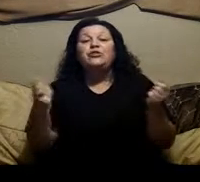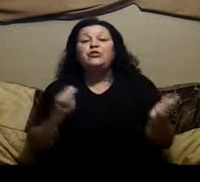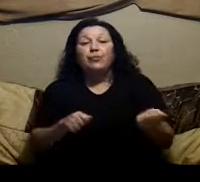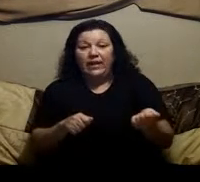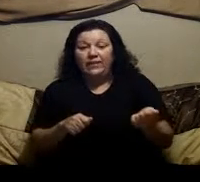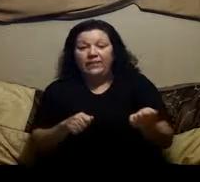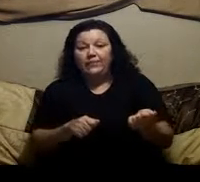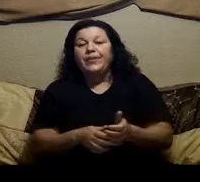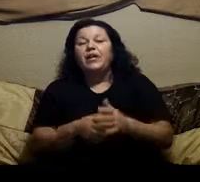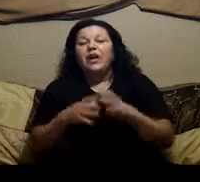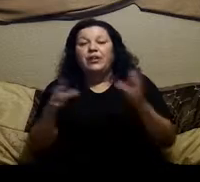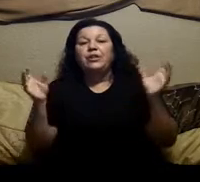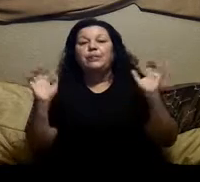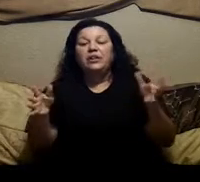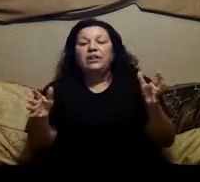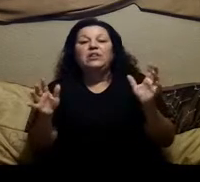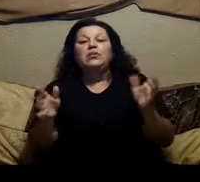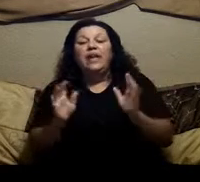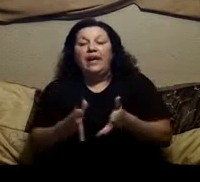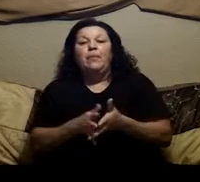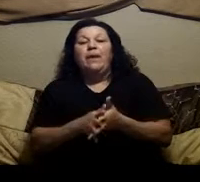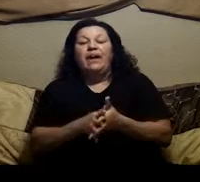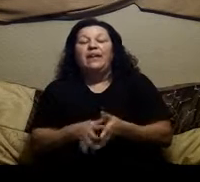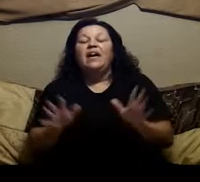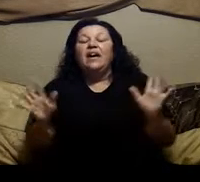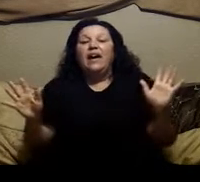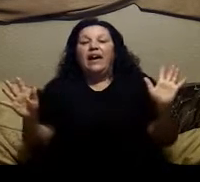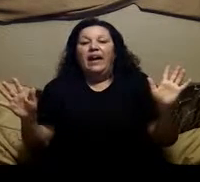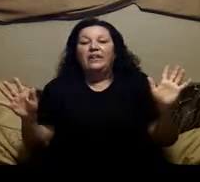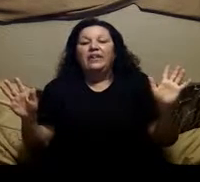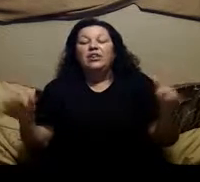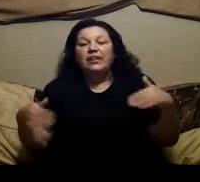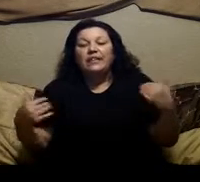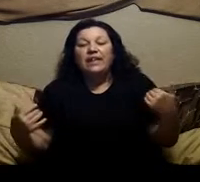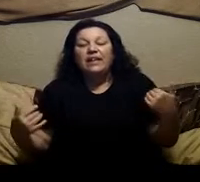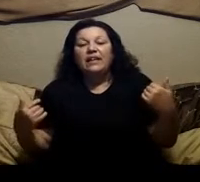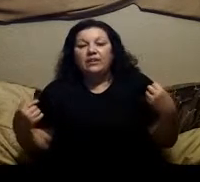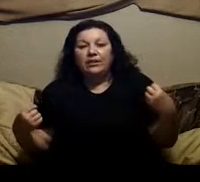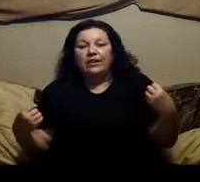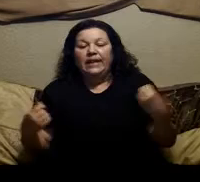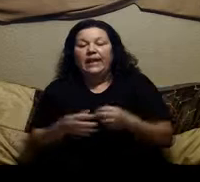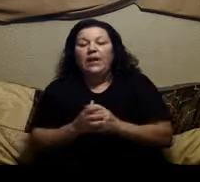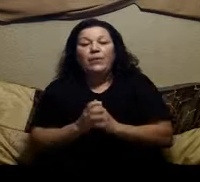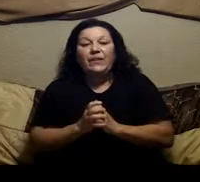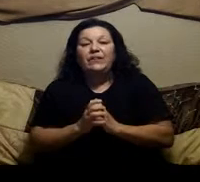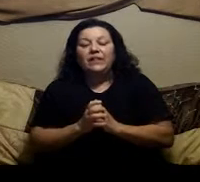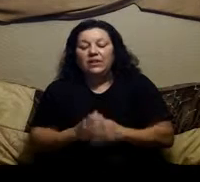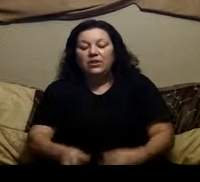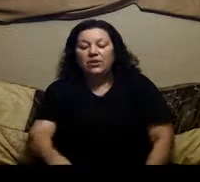going to strain it and you're going to put it into an enema bag and You're going to take it internally and what this is going to do